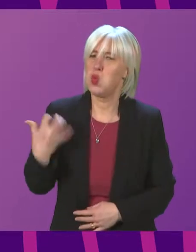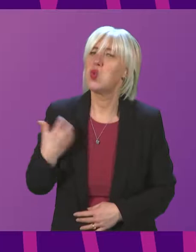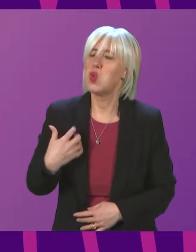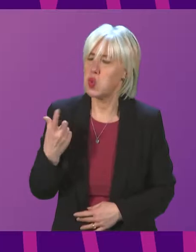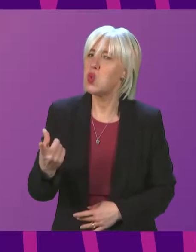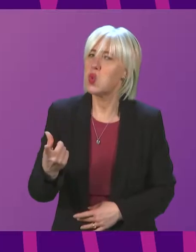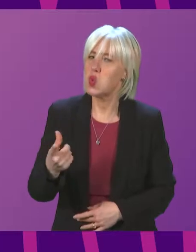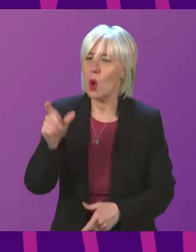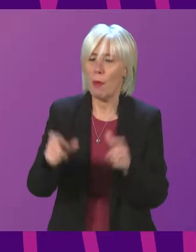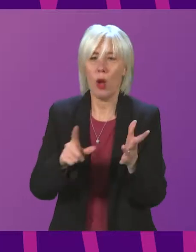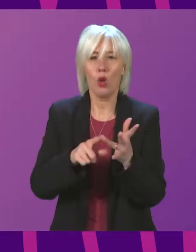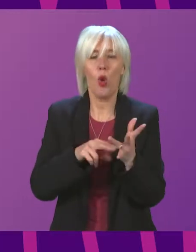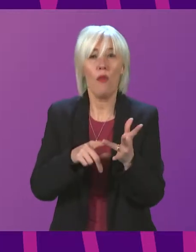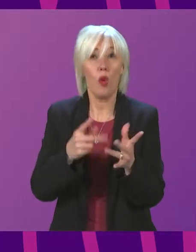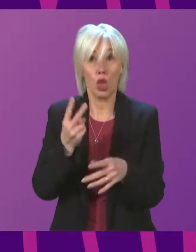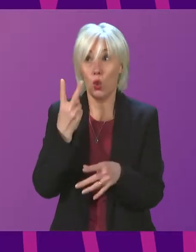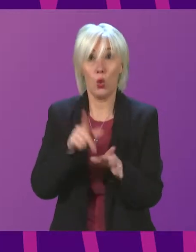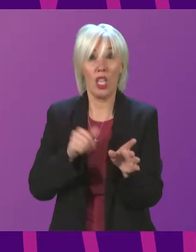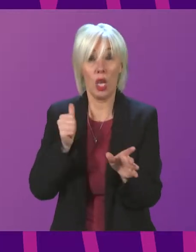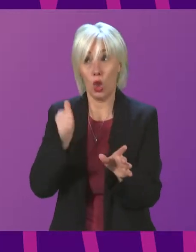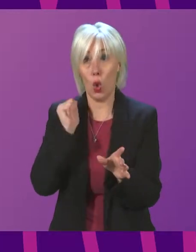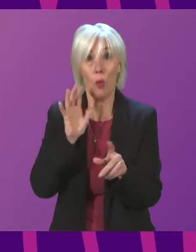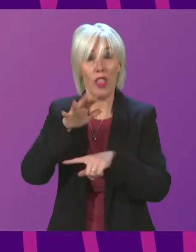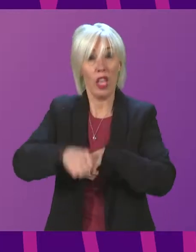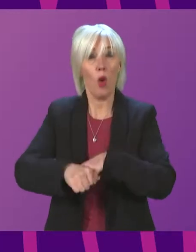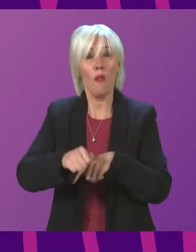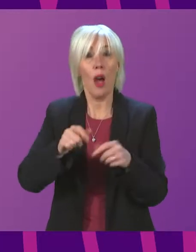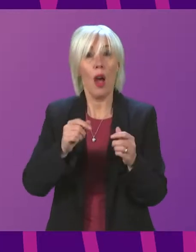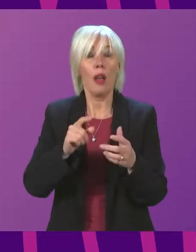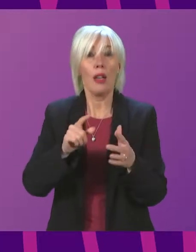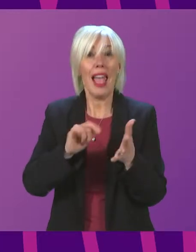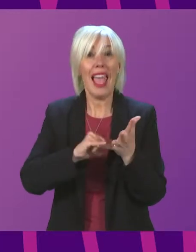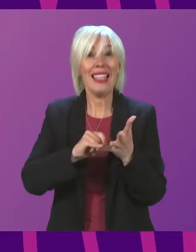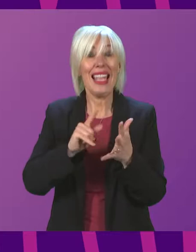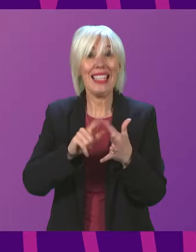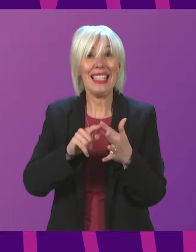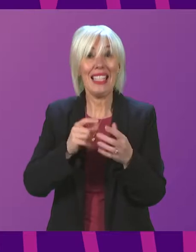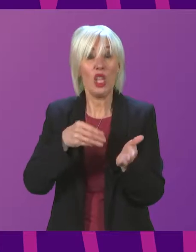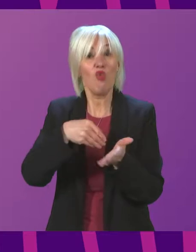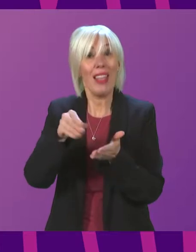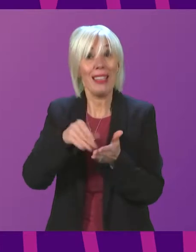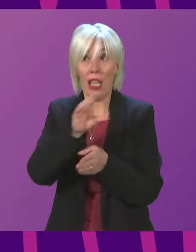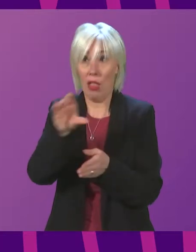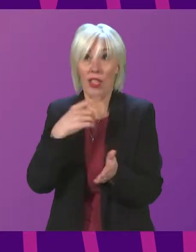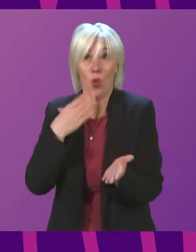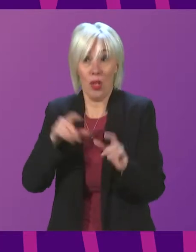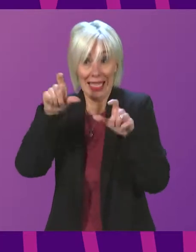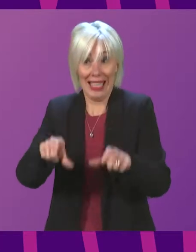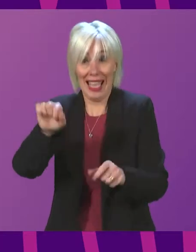Ovo, who just two years ago, when they took over SSE's retail arm, said that they were committed to maintaining a presence in the city.